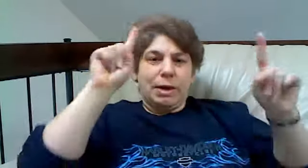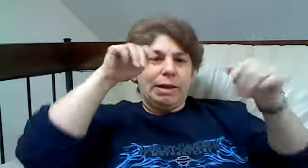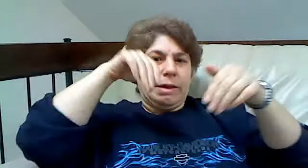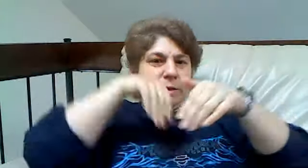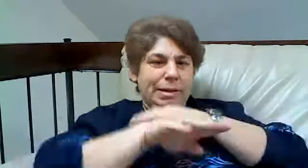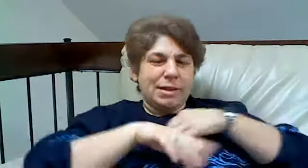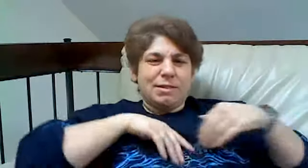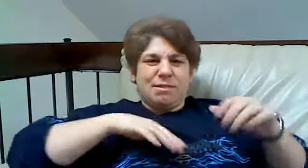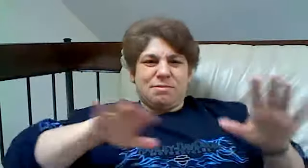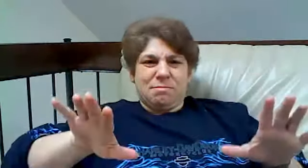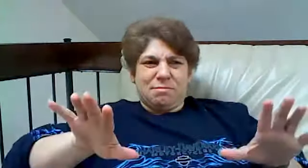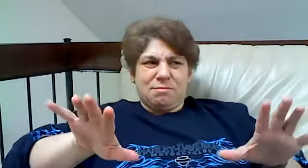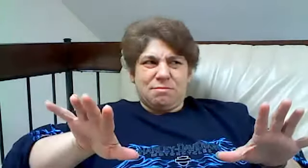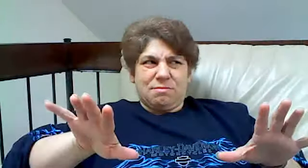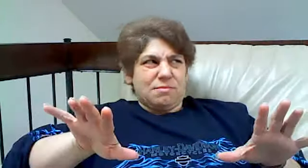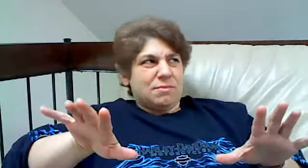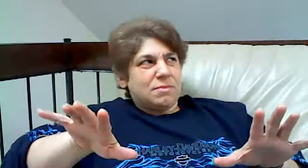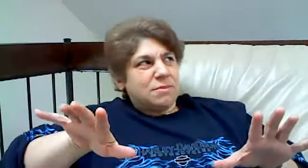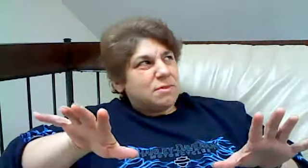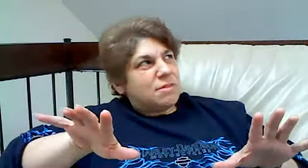We're outside, and hold on,